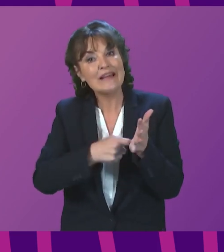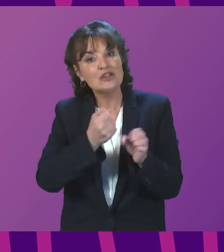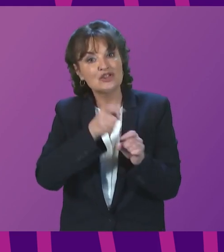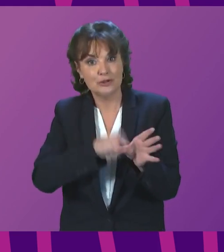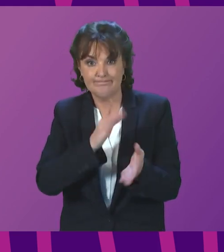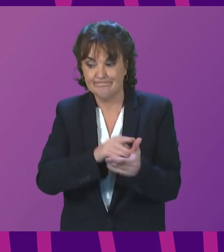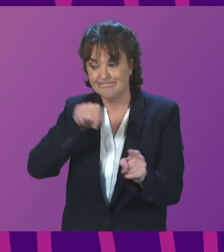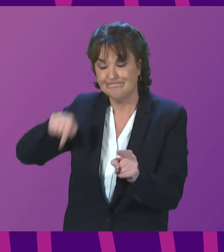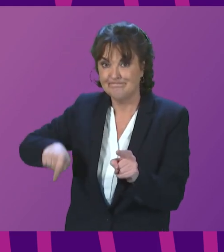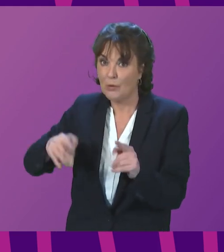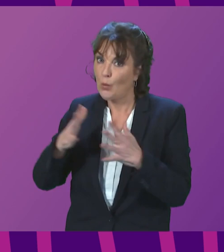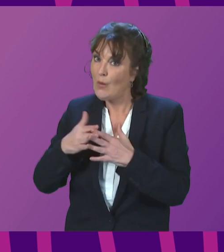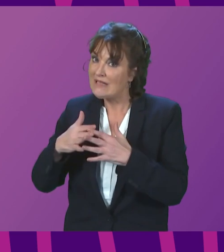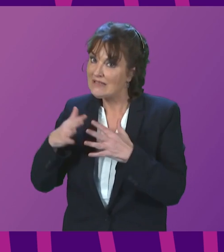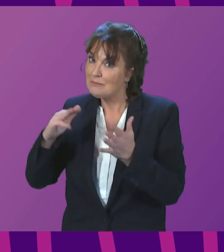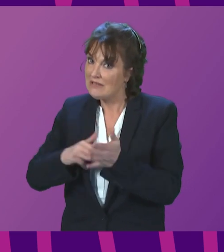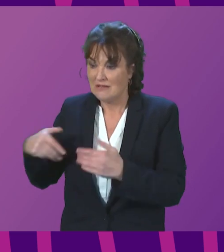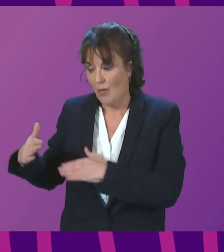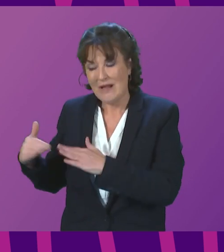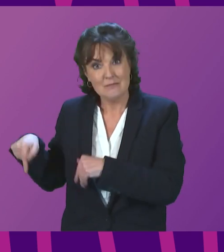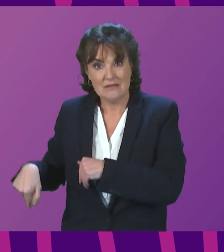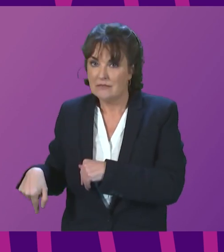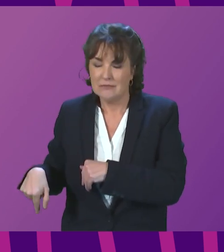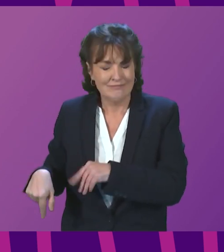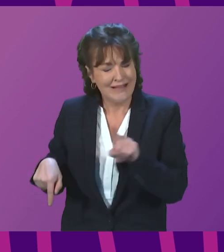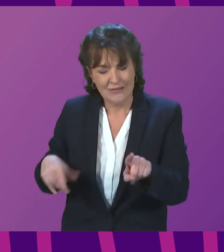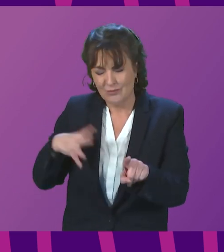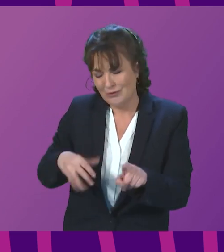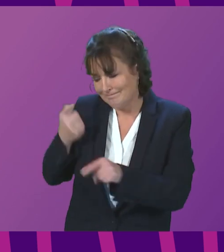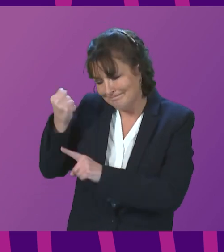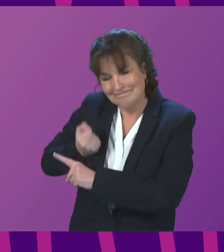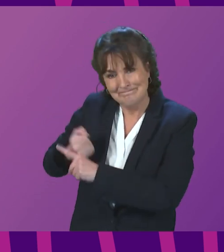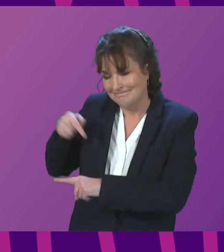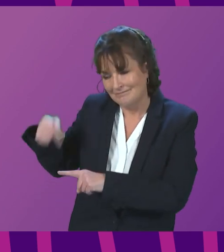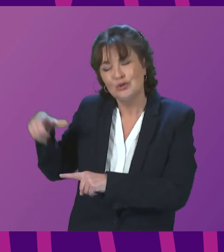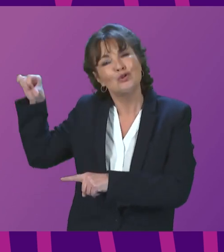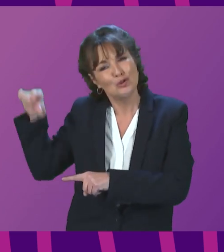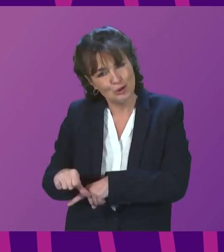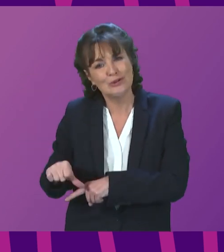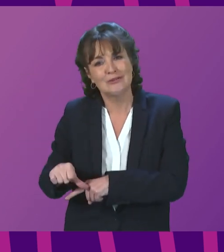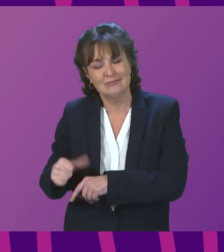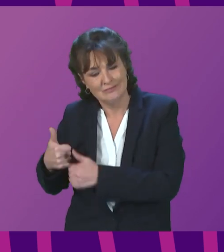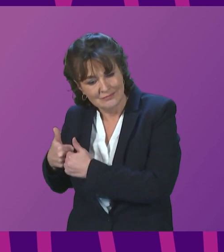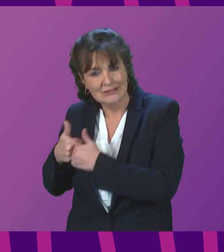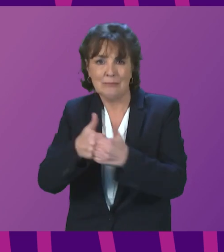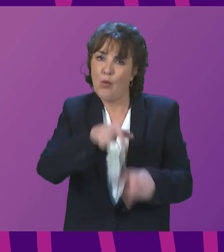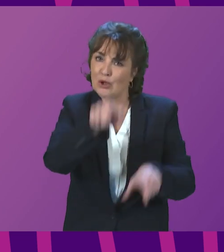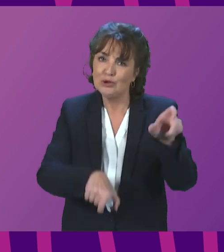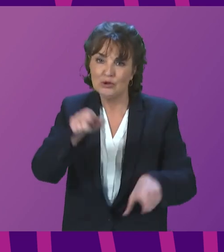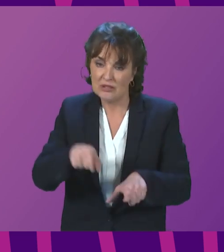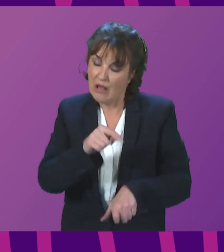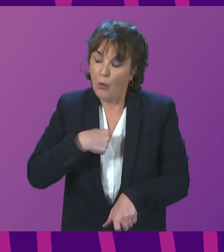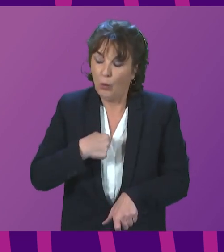significantly more now to support consumers and that should include a cut to VAT on energy.